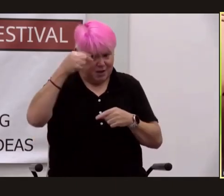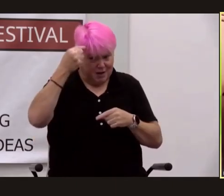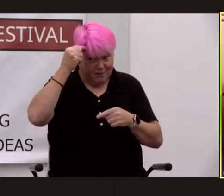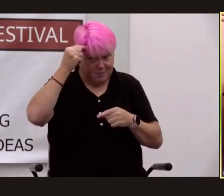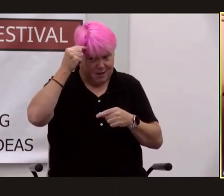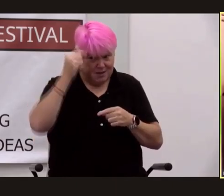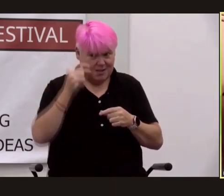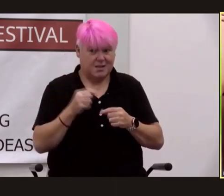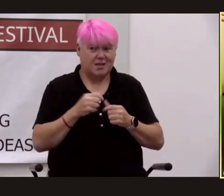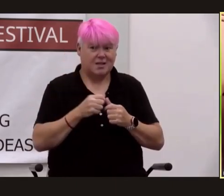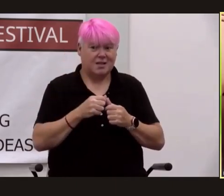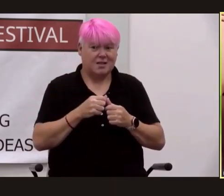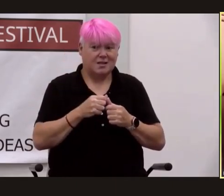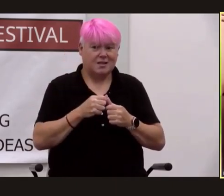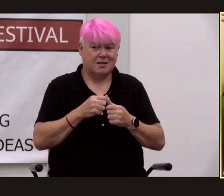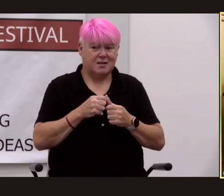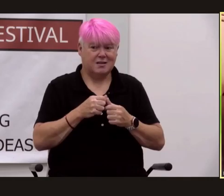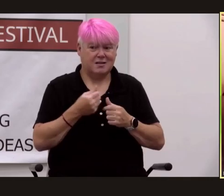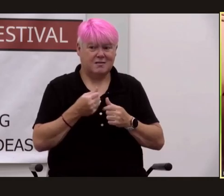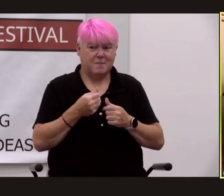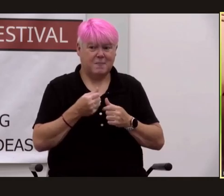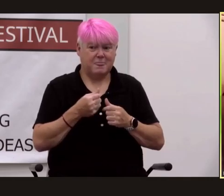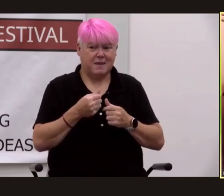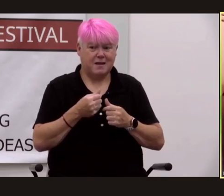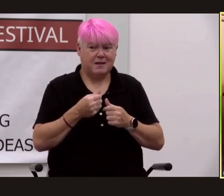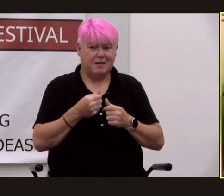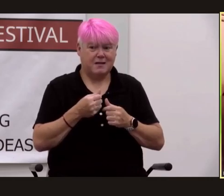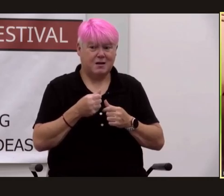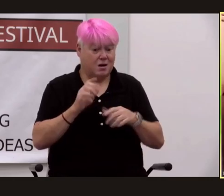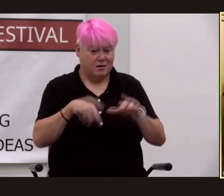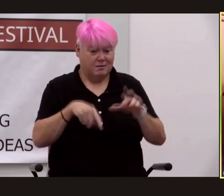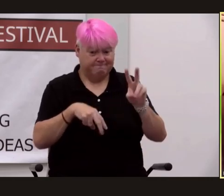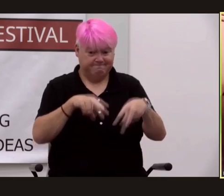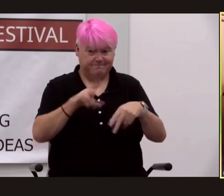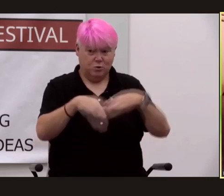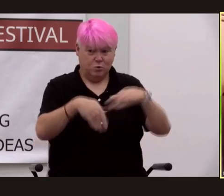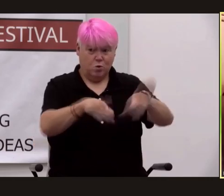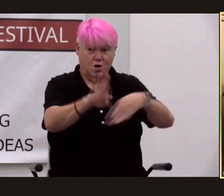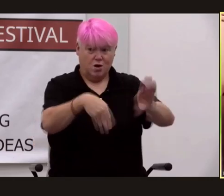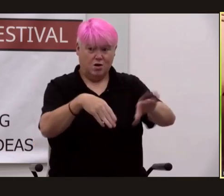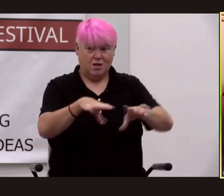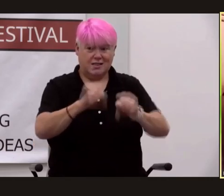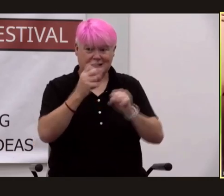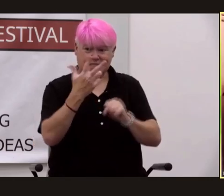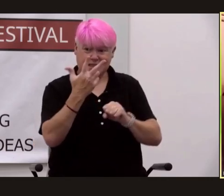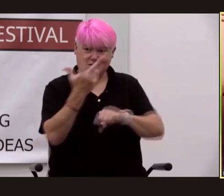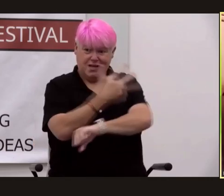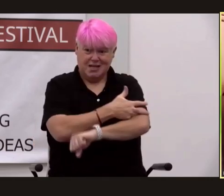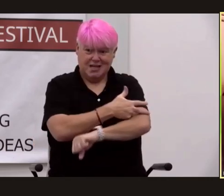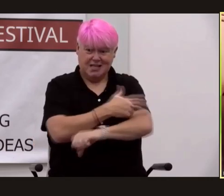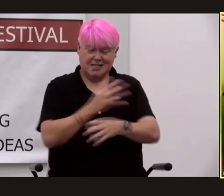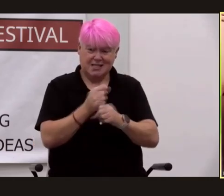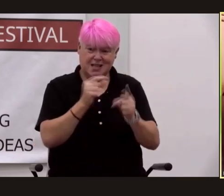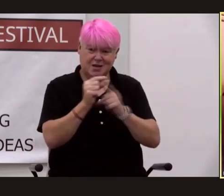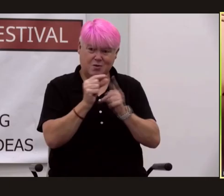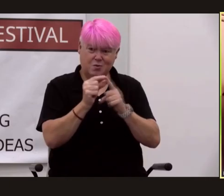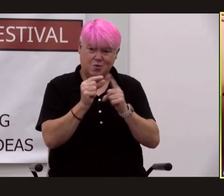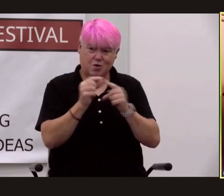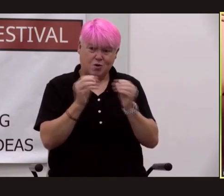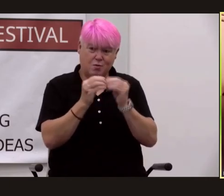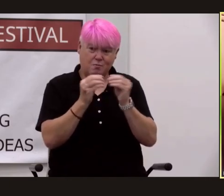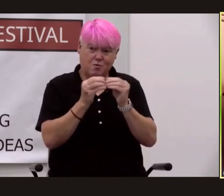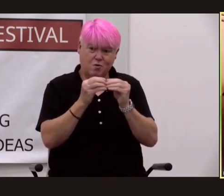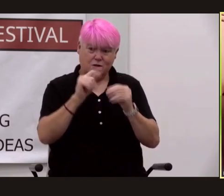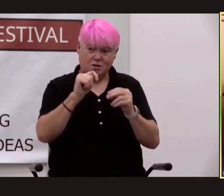tokyo is essentially by this point on foot it takes three days to get word or more to tokyo